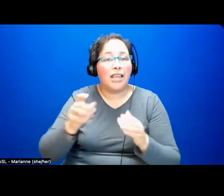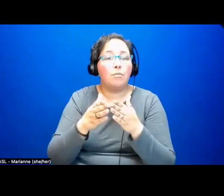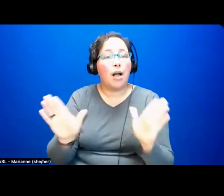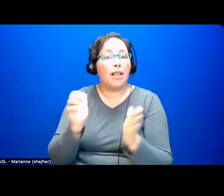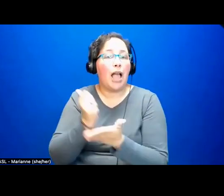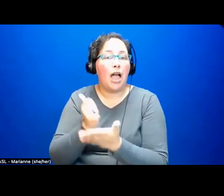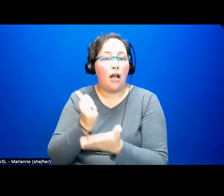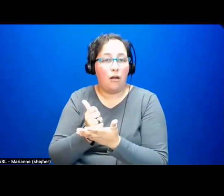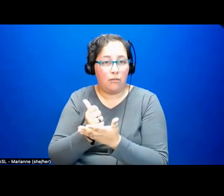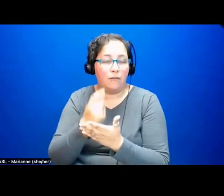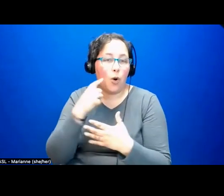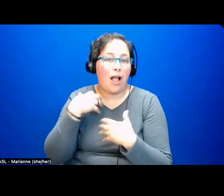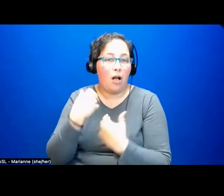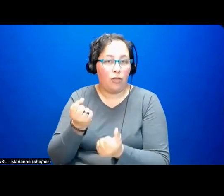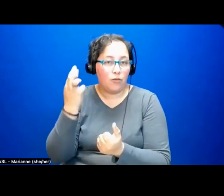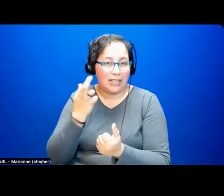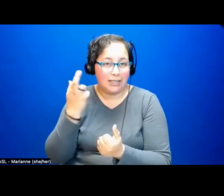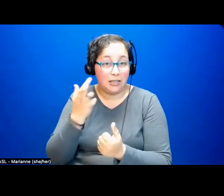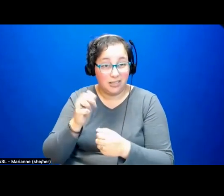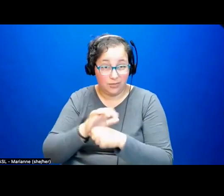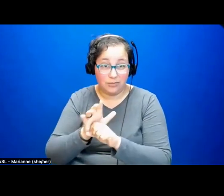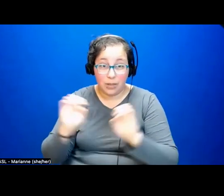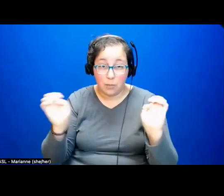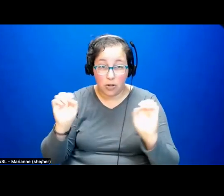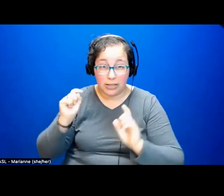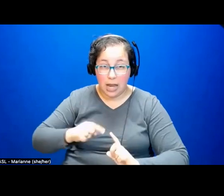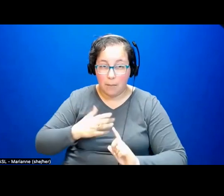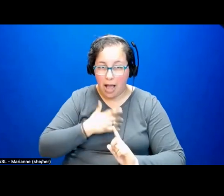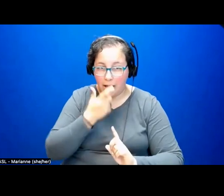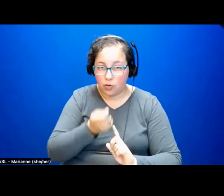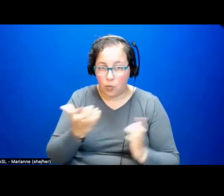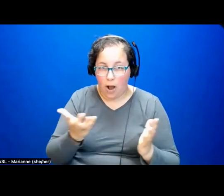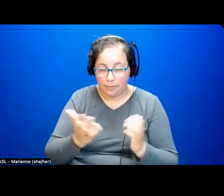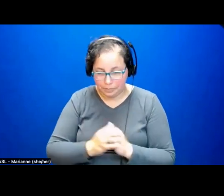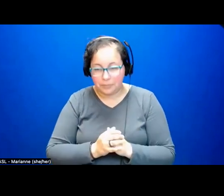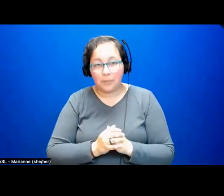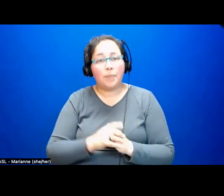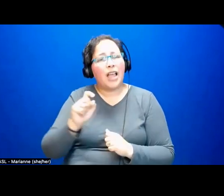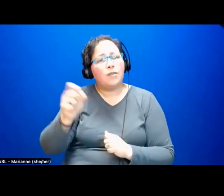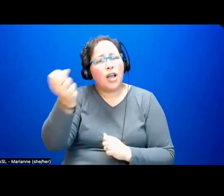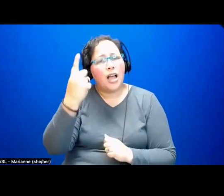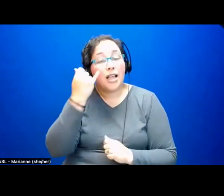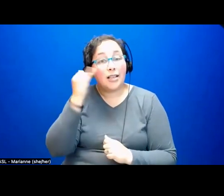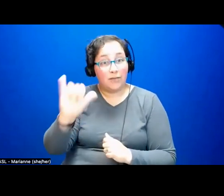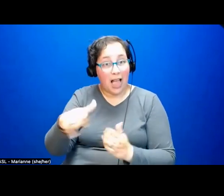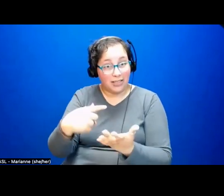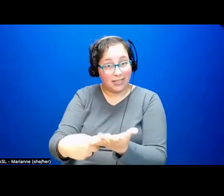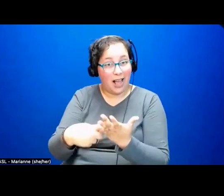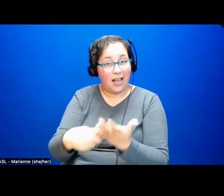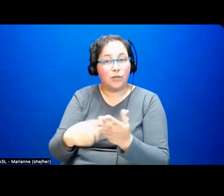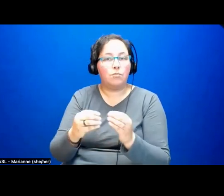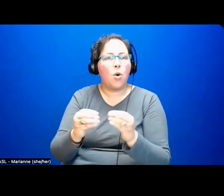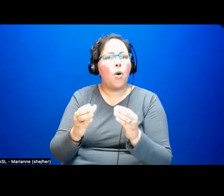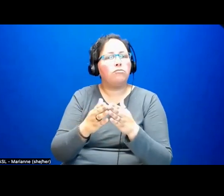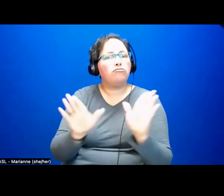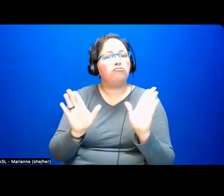My interest in this emergency is the following. To understand whether this has opened up a different relationship